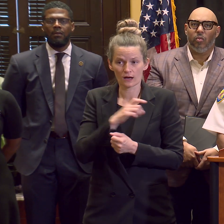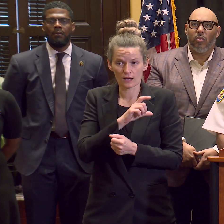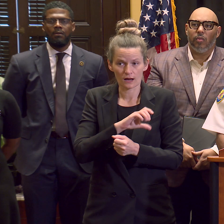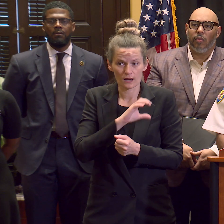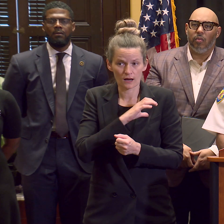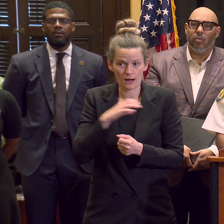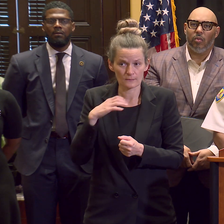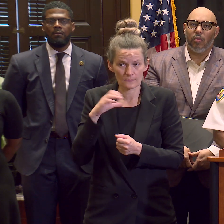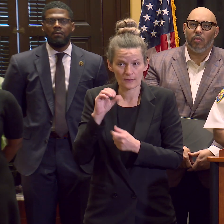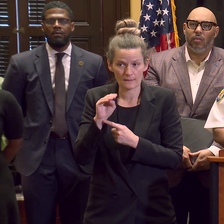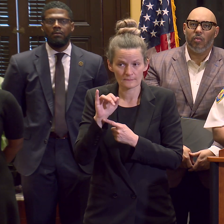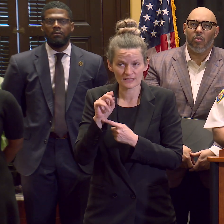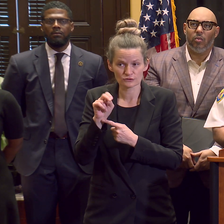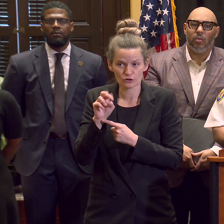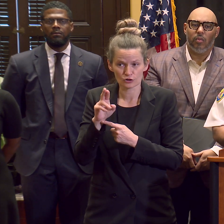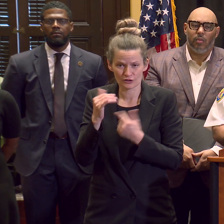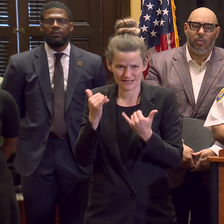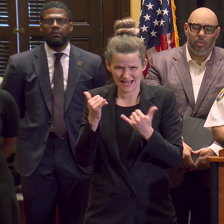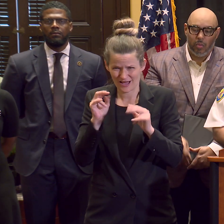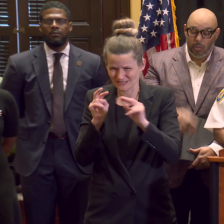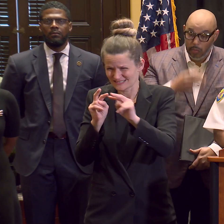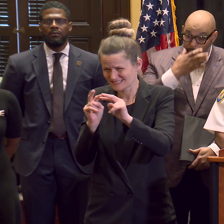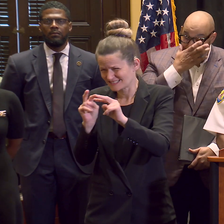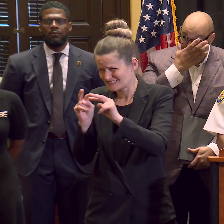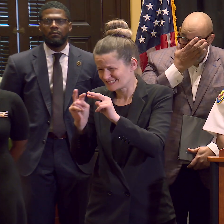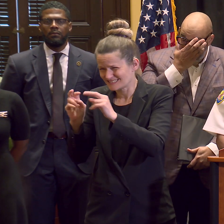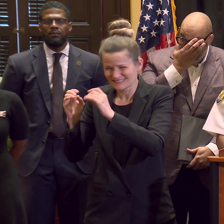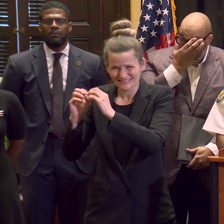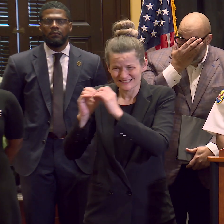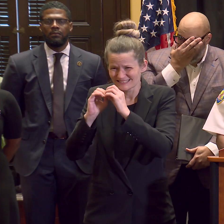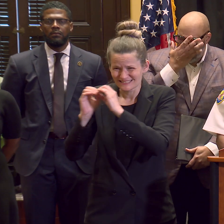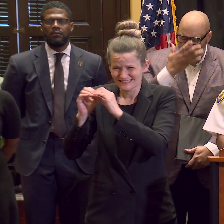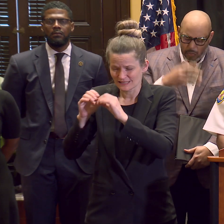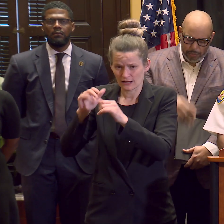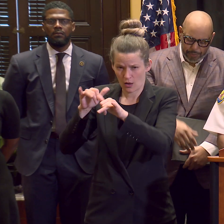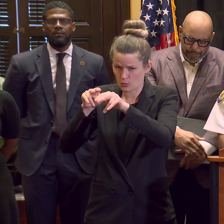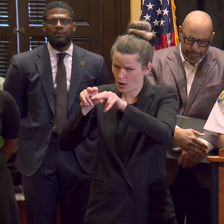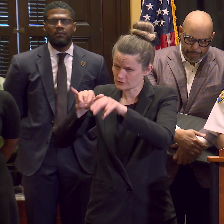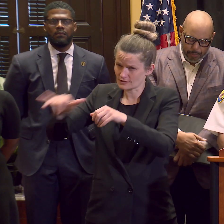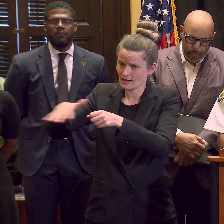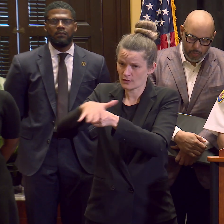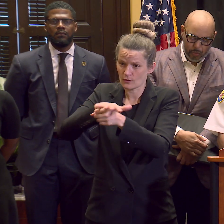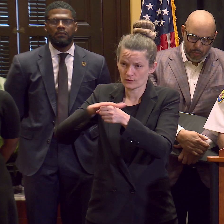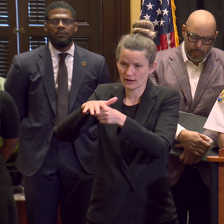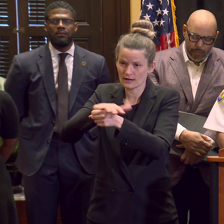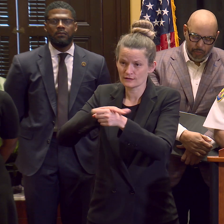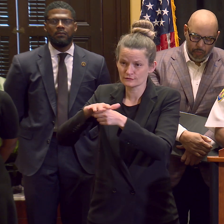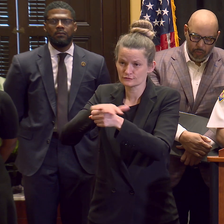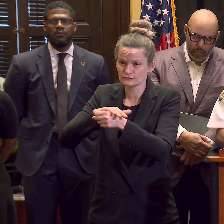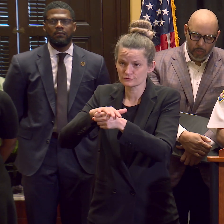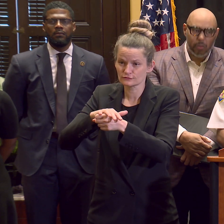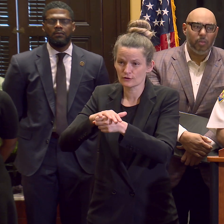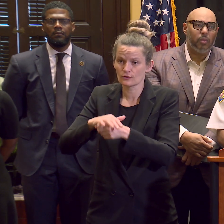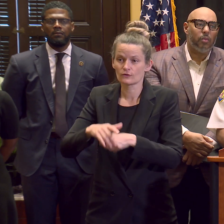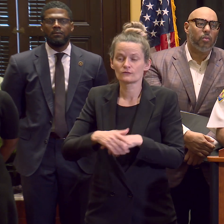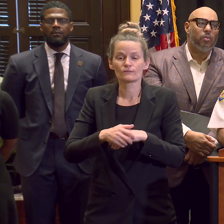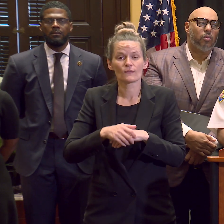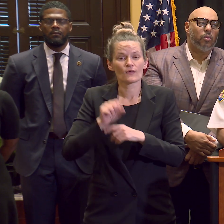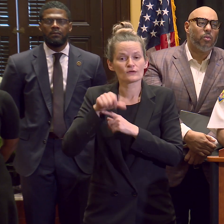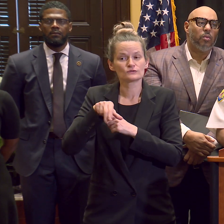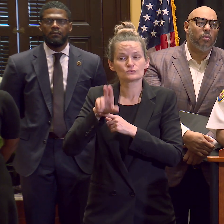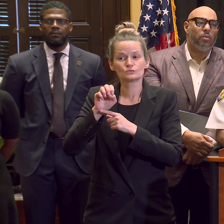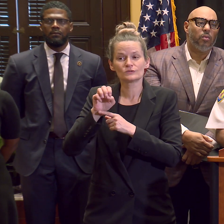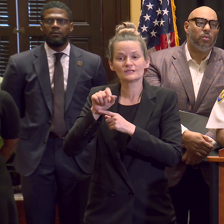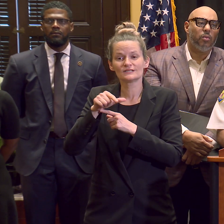increases visibility at each of these locations where we know squeegee operates. We want to make sure that we are enforcing the law,